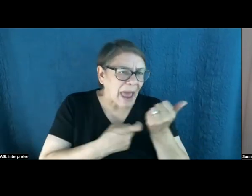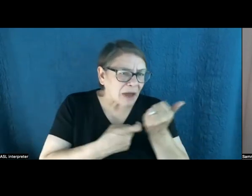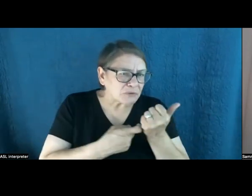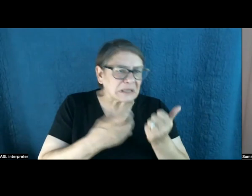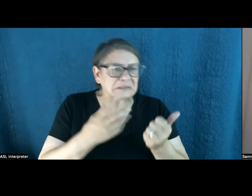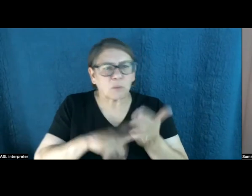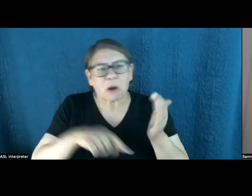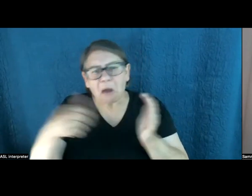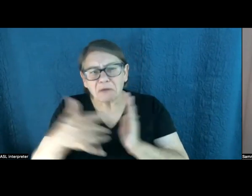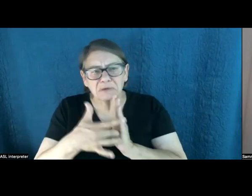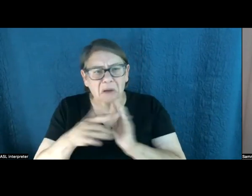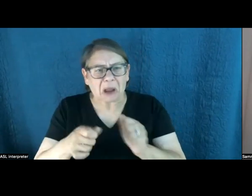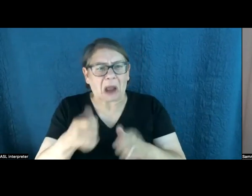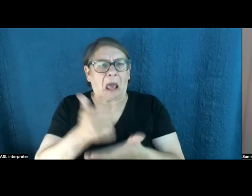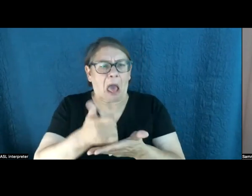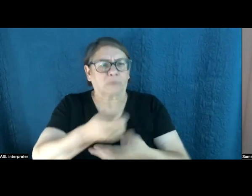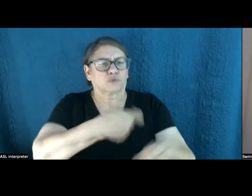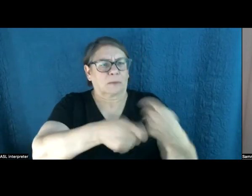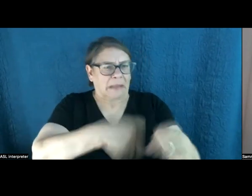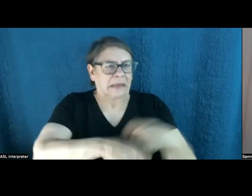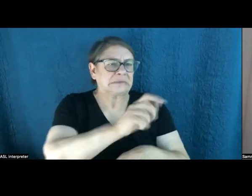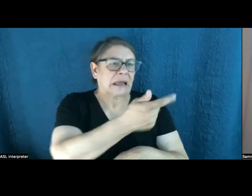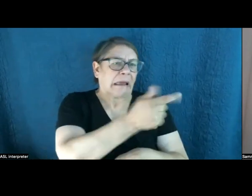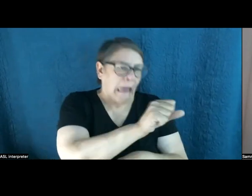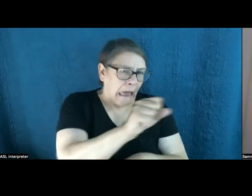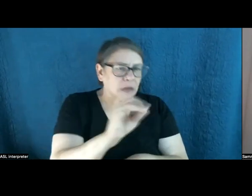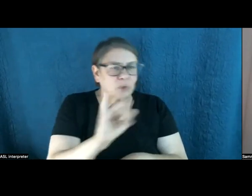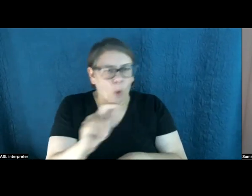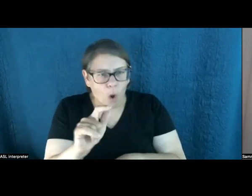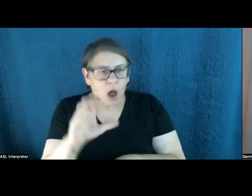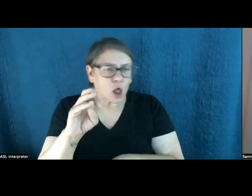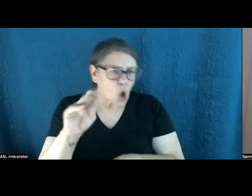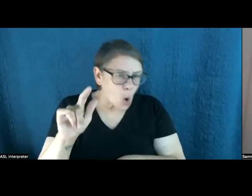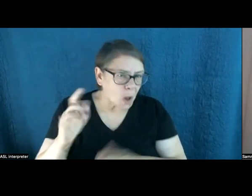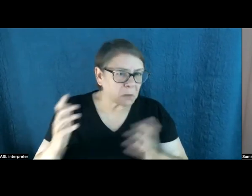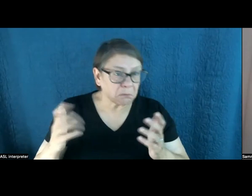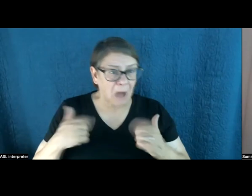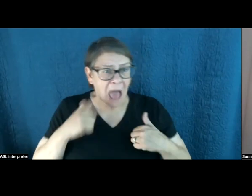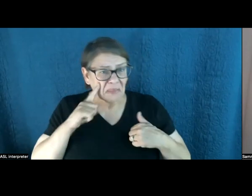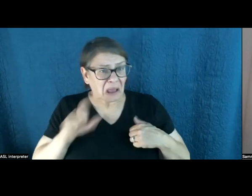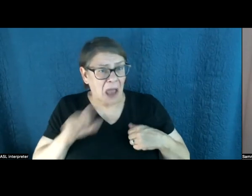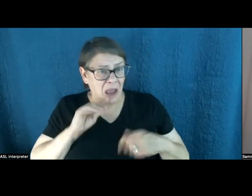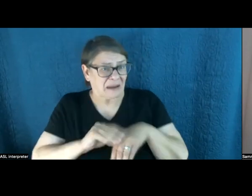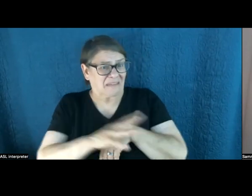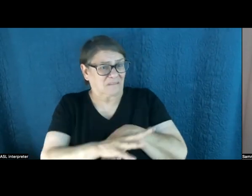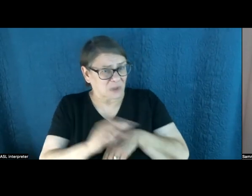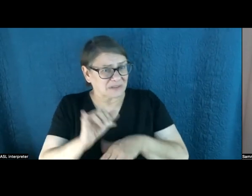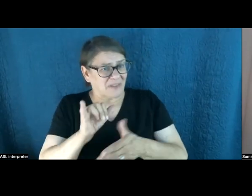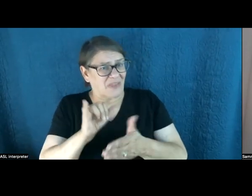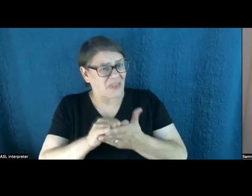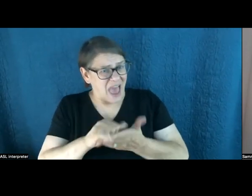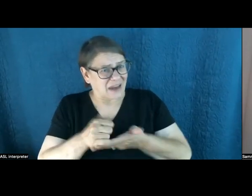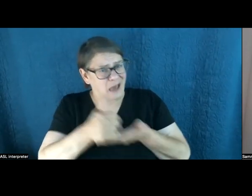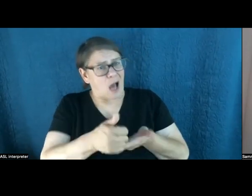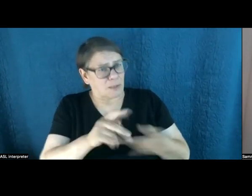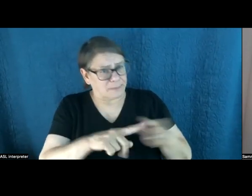that can help us replace coal and oil and gas, I think I can make a really big difference there in sort of helping people understand, you know, this